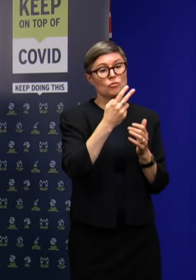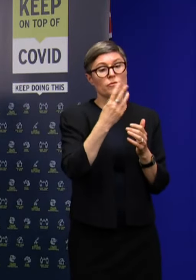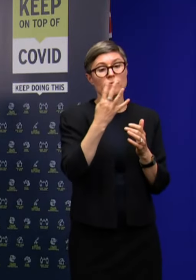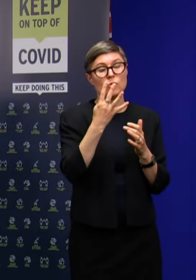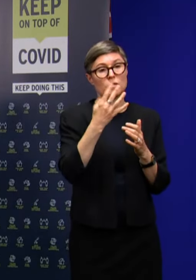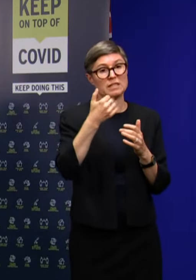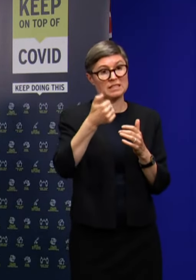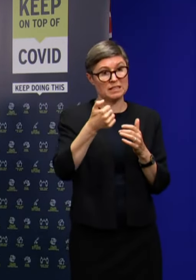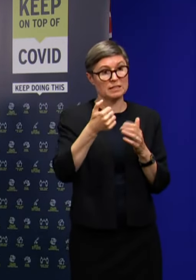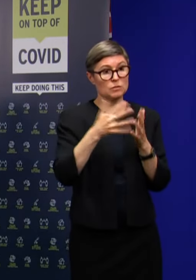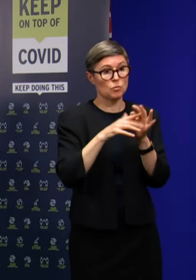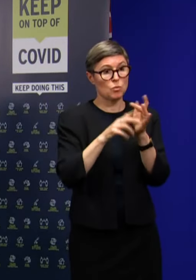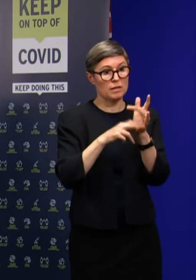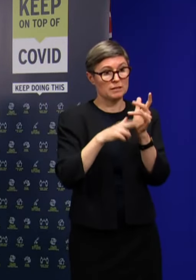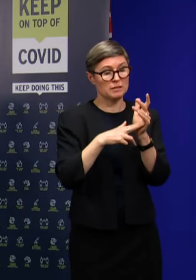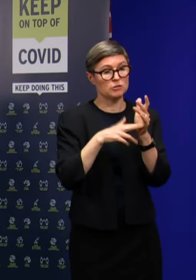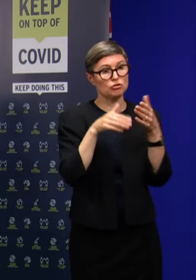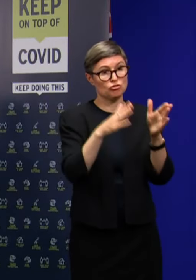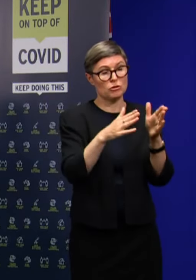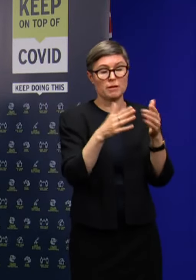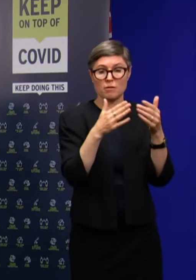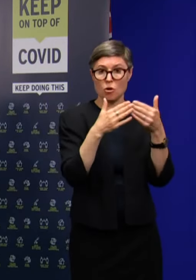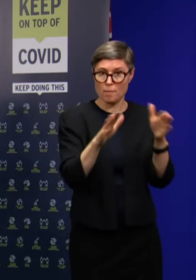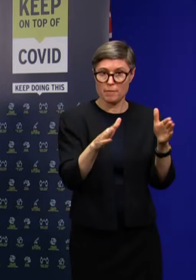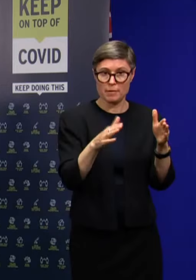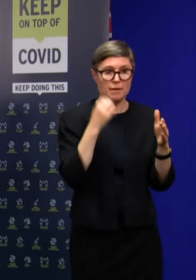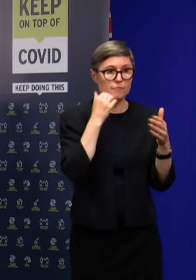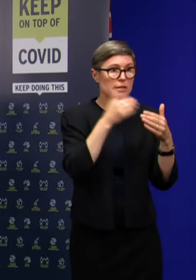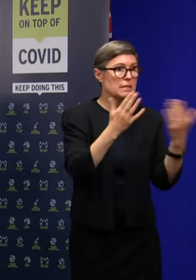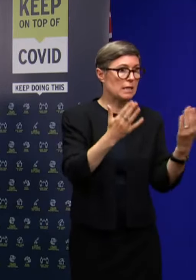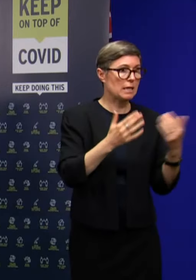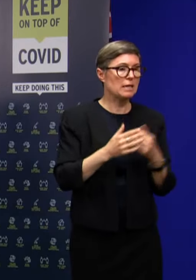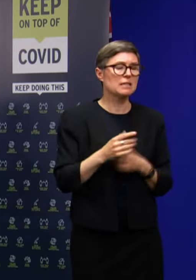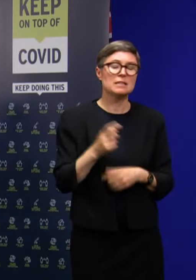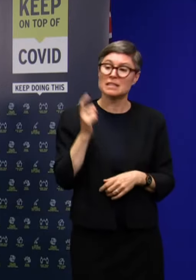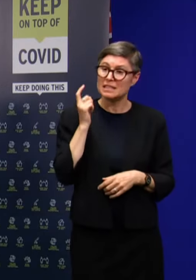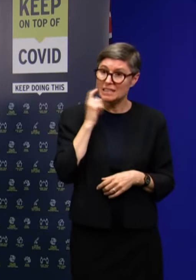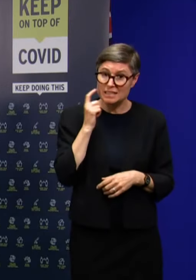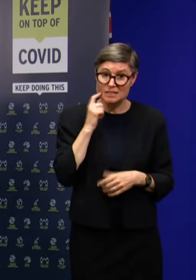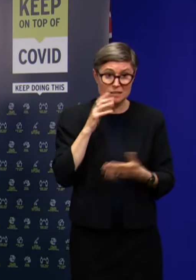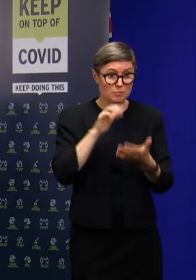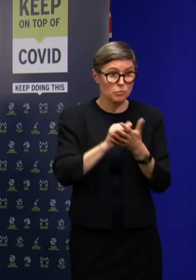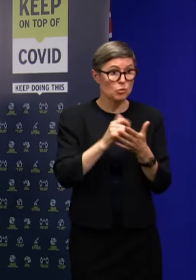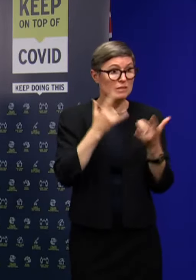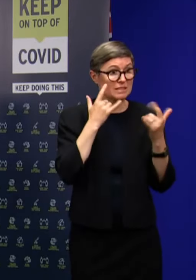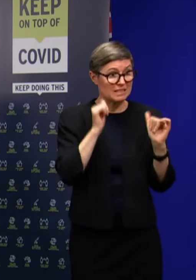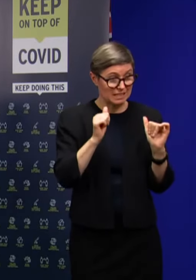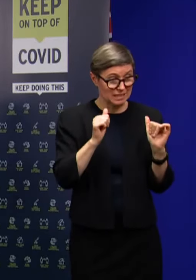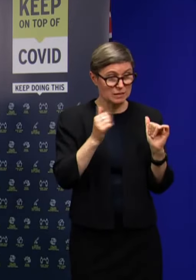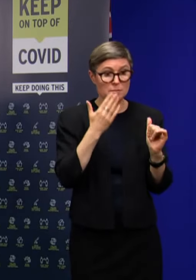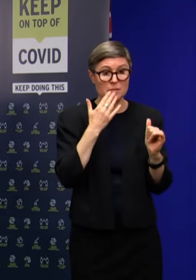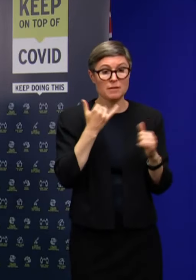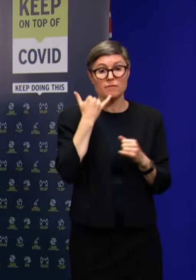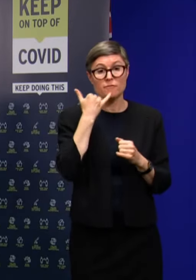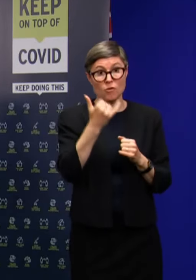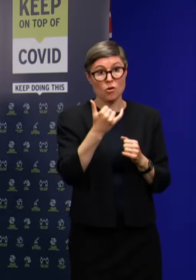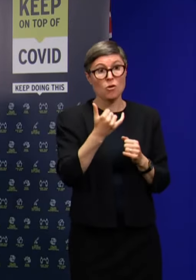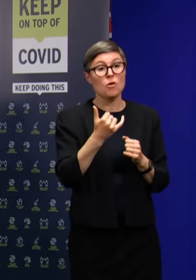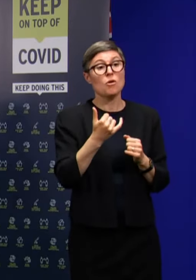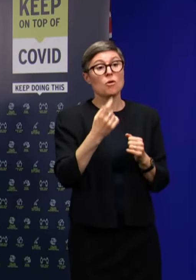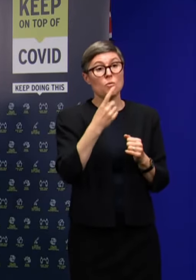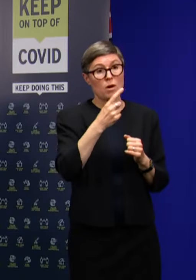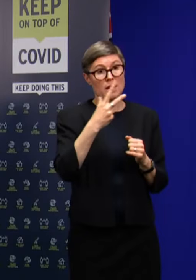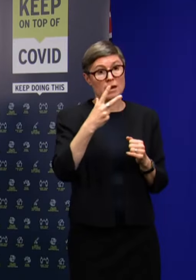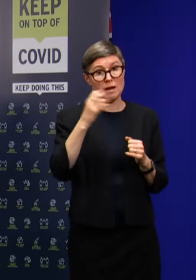continues to be open daily. To book a COVID-19 test is simple. Please call the team at Public Health Hotline or go to